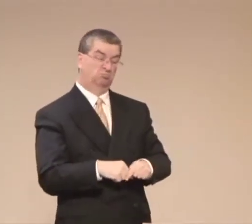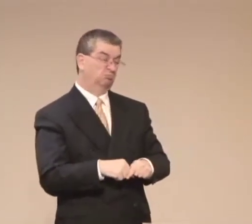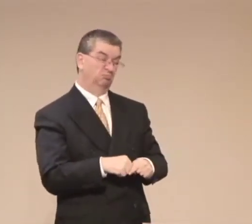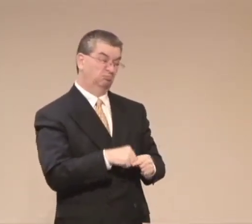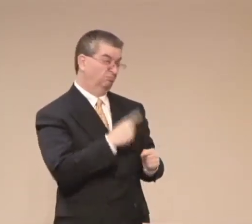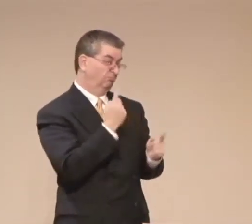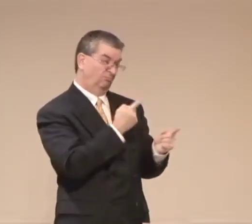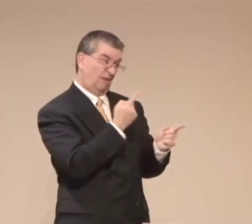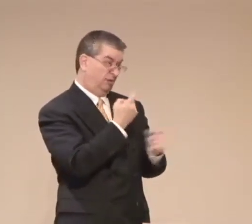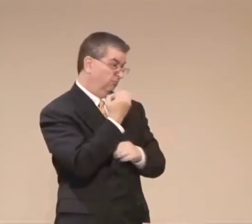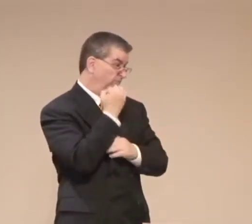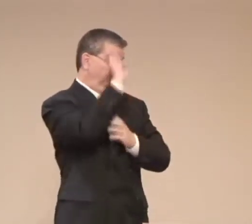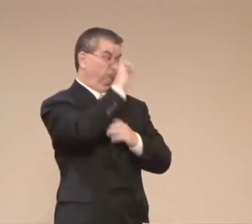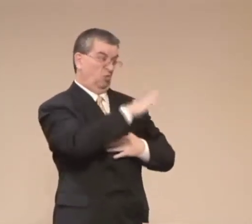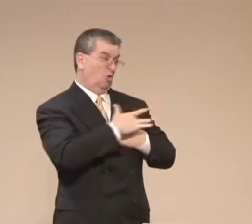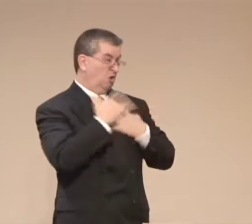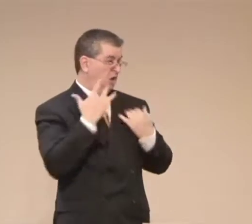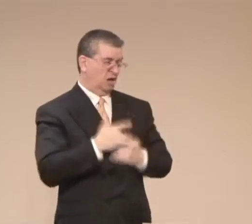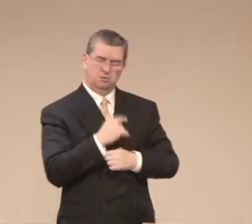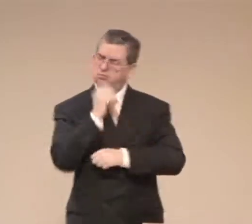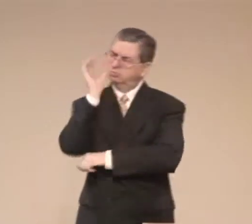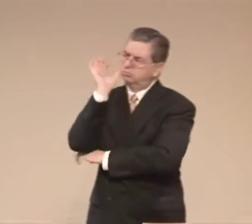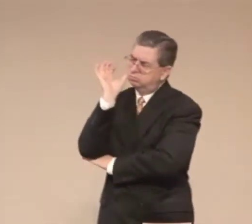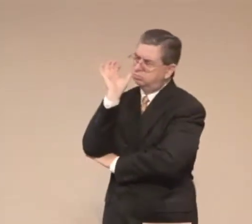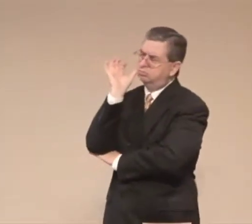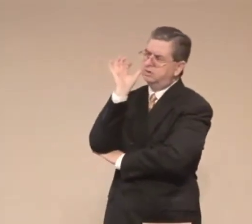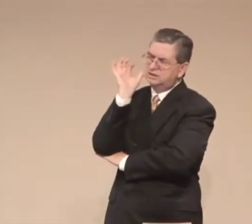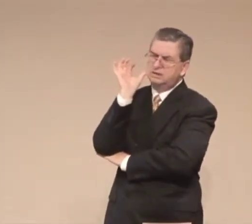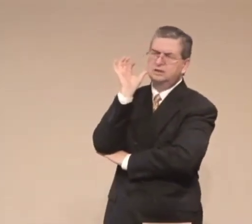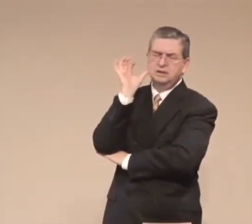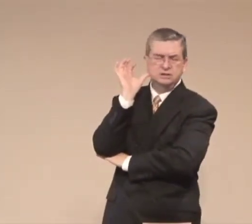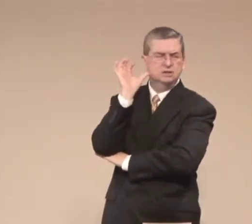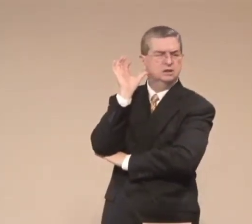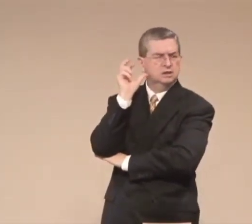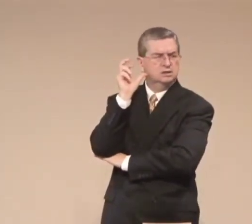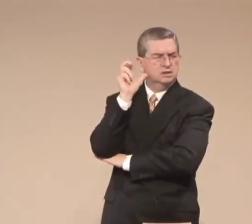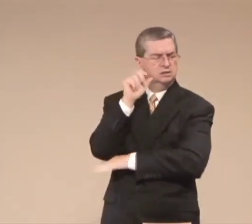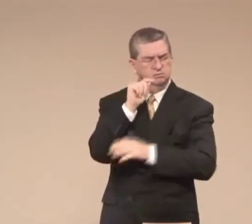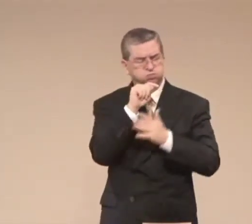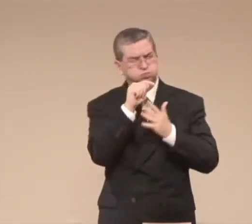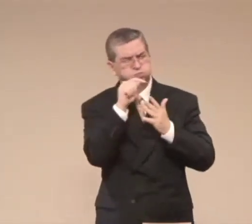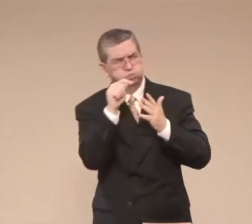Even though people were telling him, maybe you did something wrong and God was punishing you.